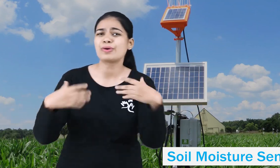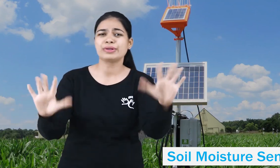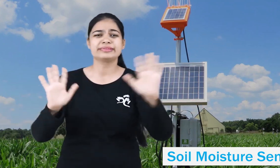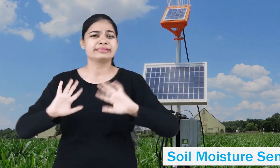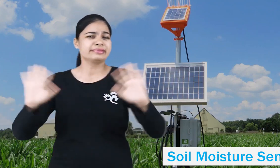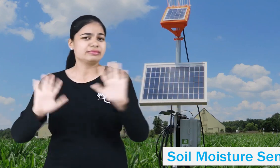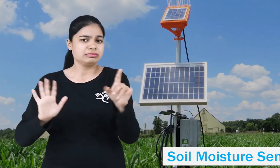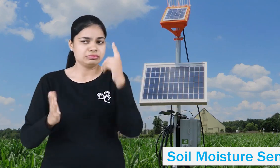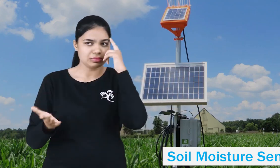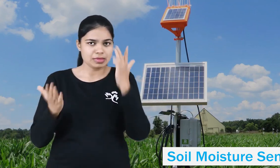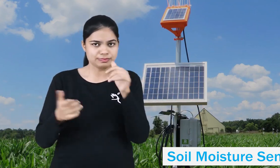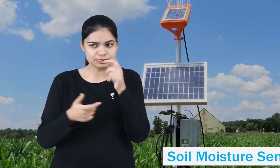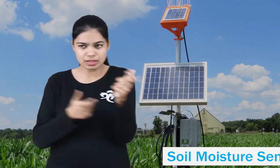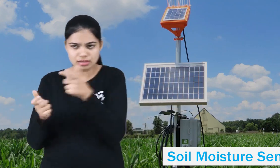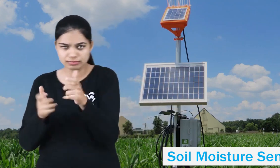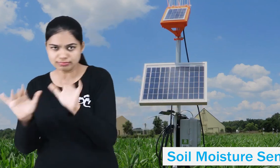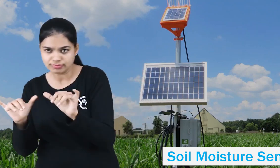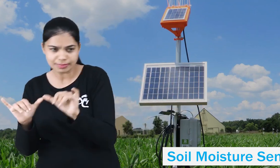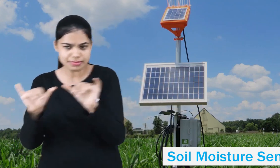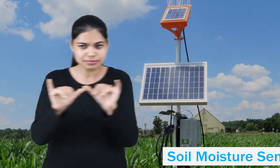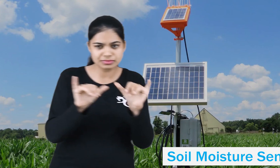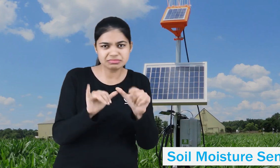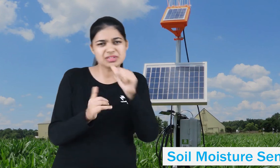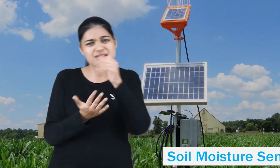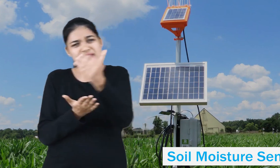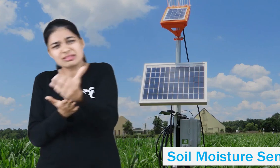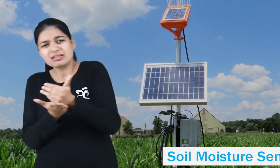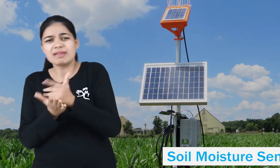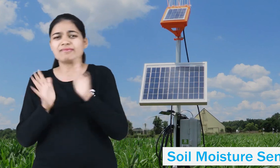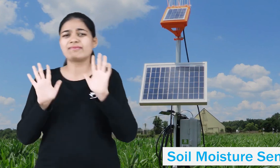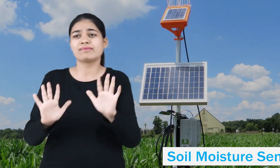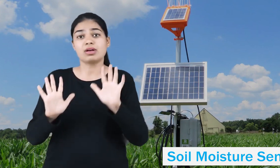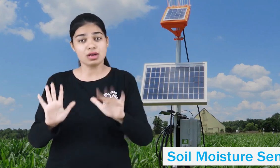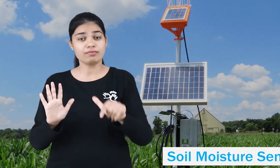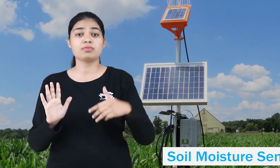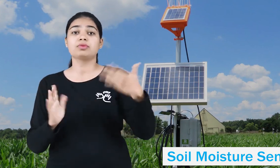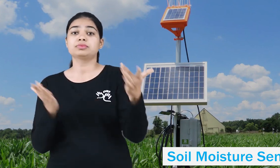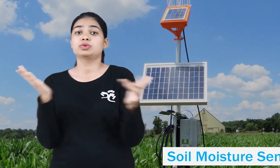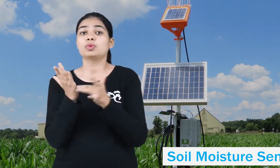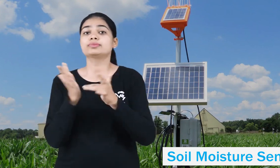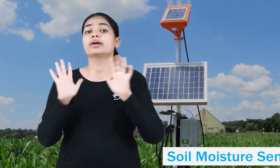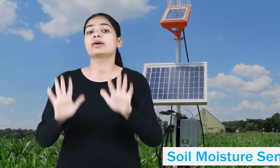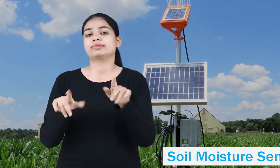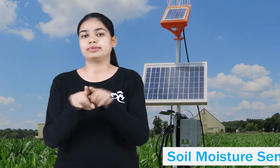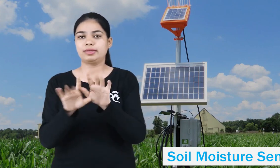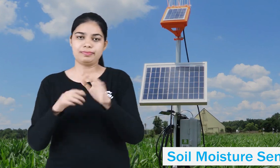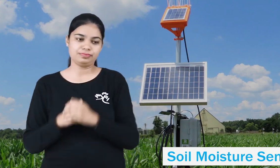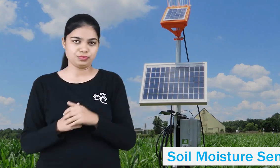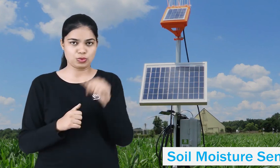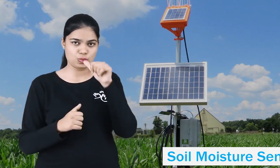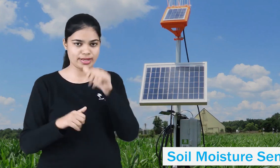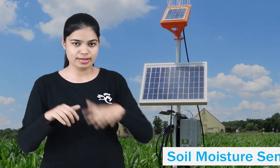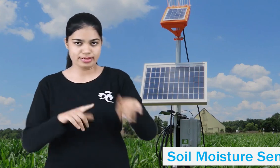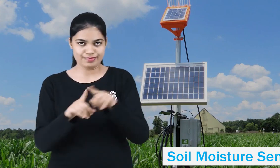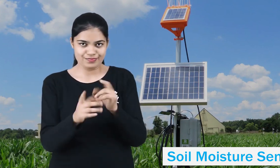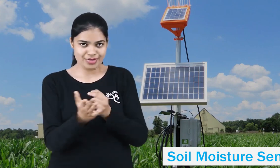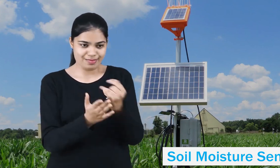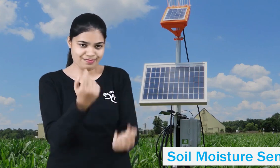gallons of water go into agriculture. They are technologies where we can make adjustments within our agriculture practices and help reduce water consumption.